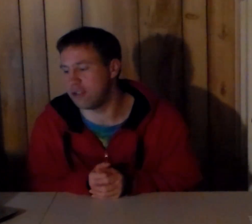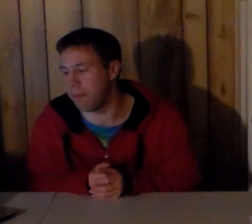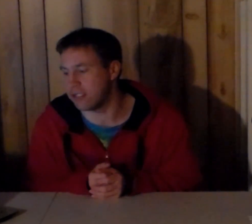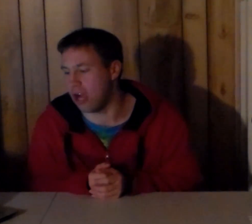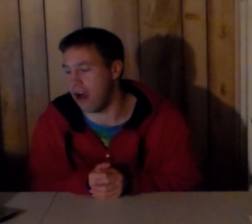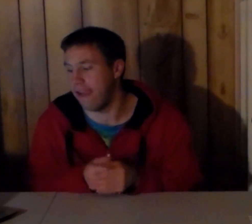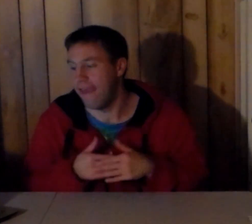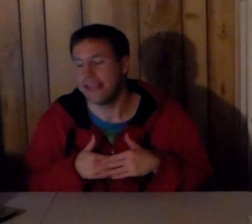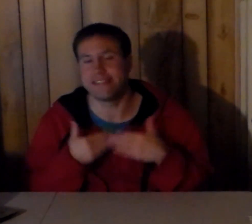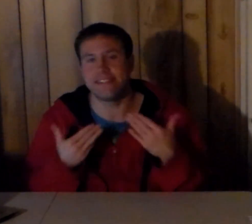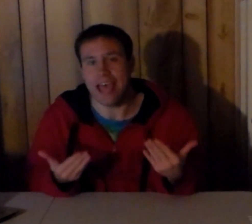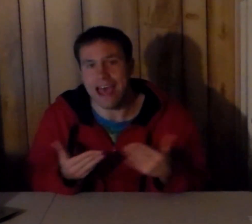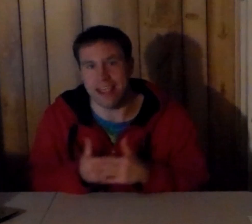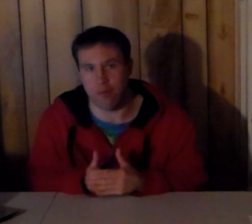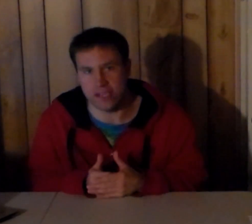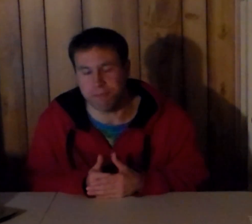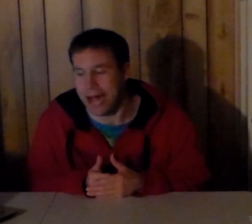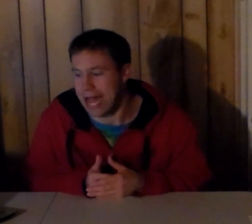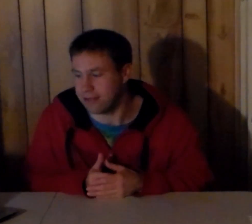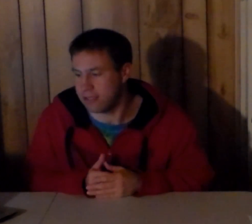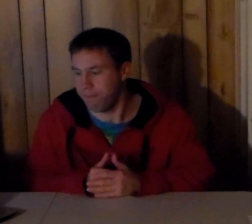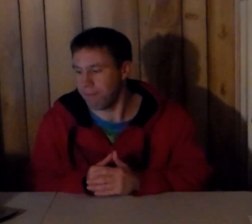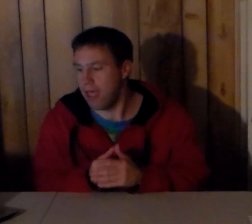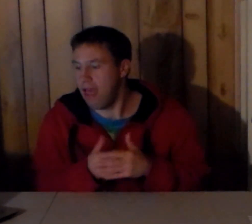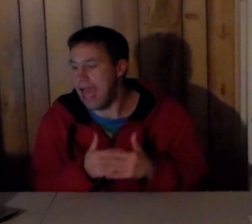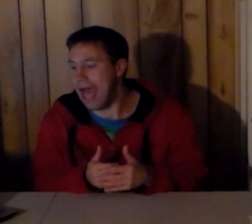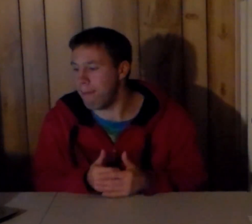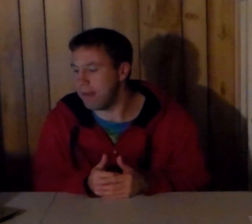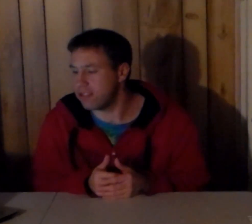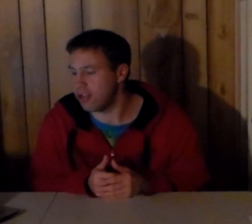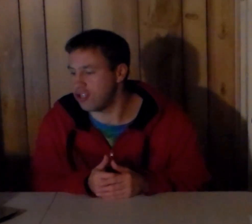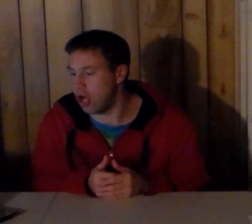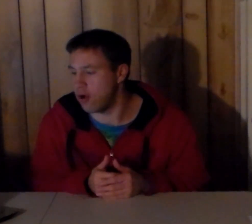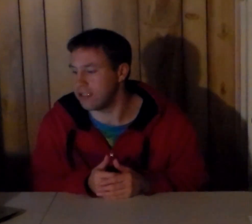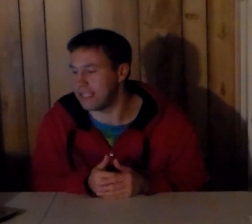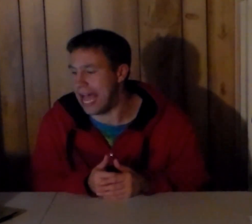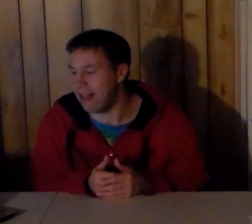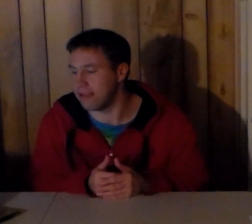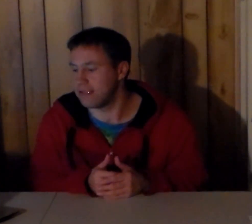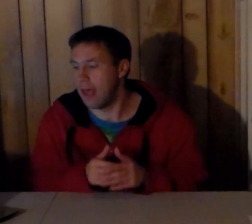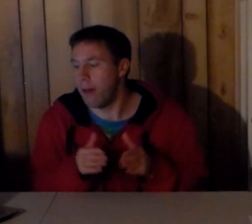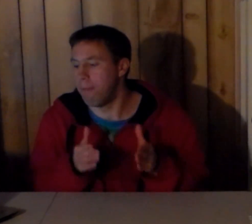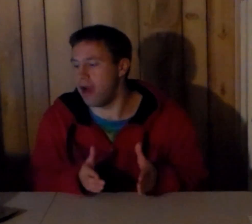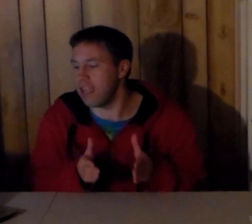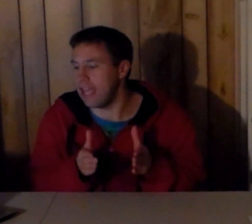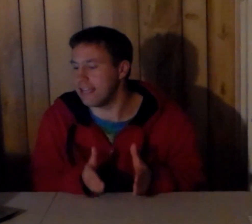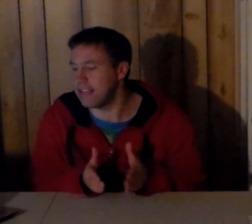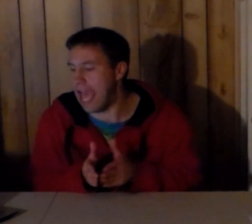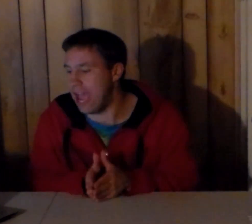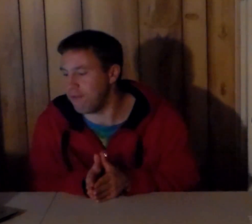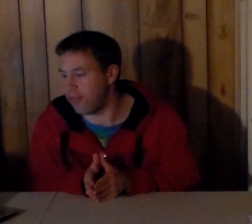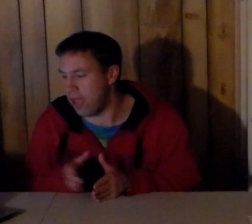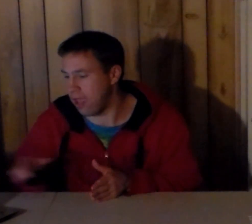superstar said in response at mr jones dallas money isn't everything